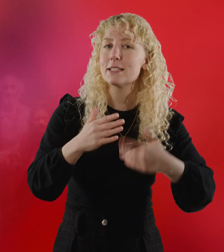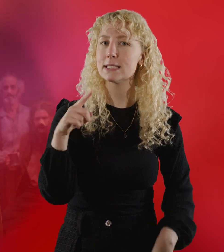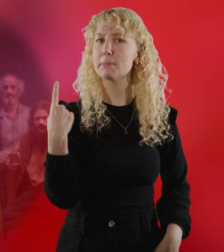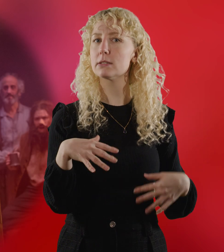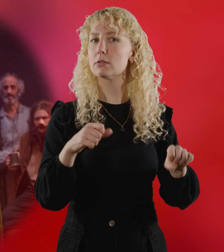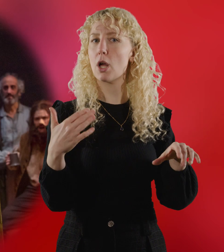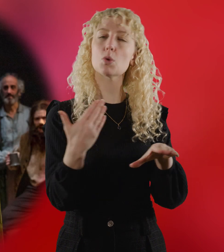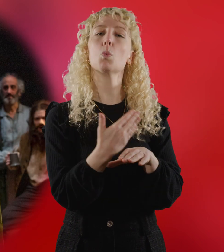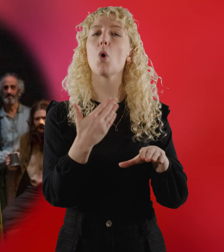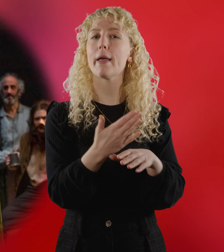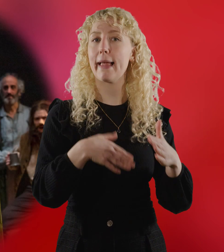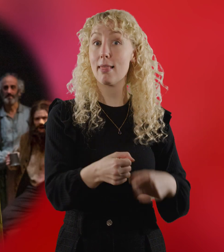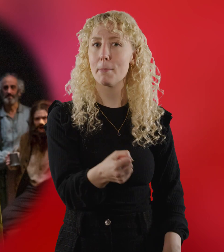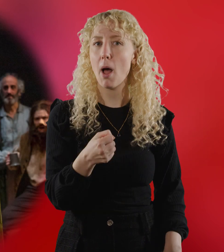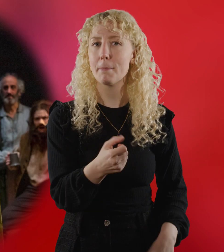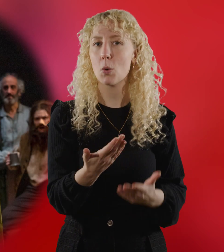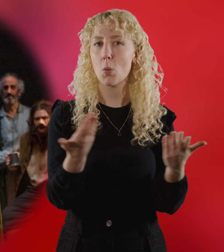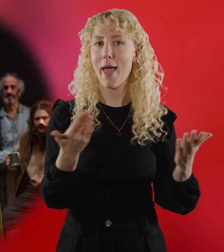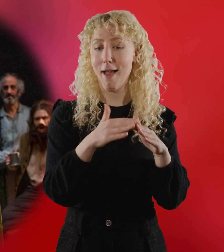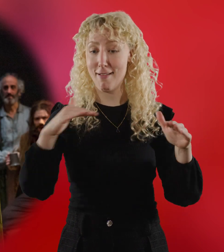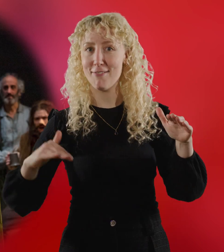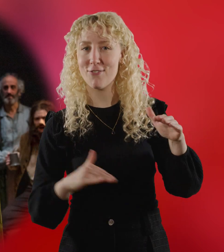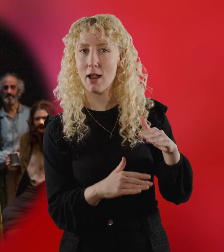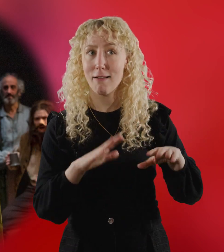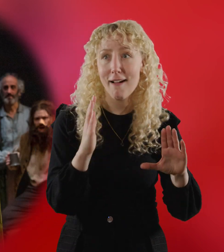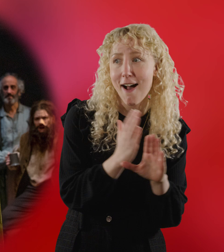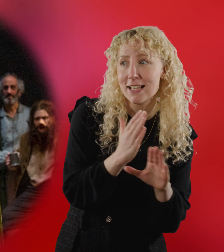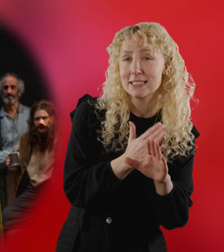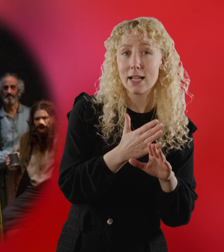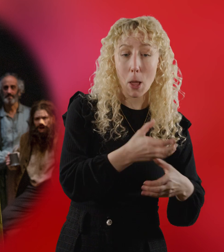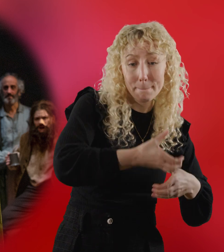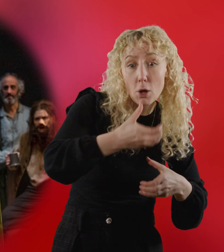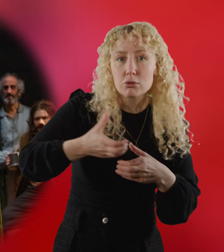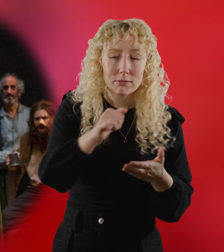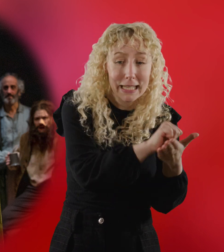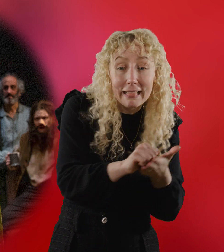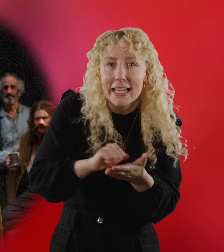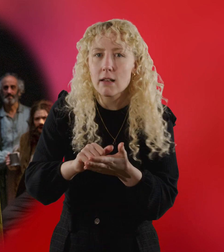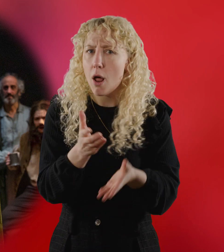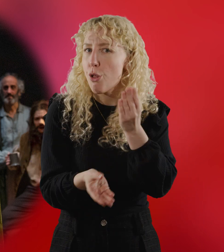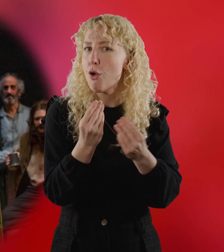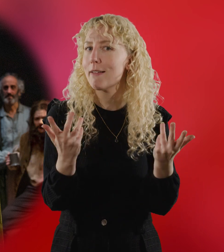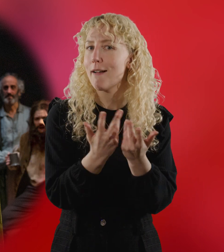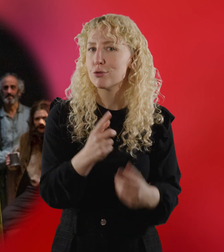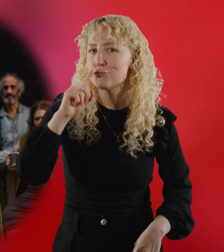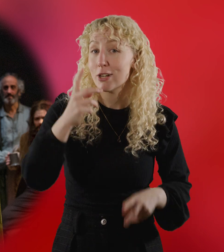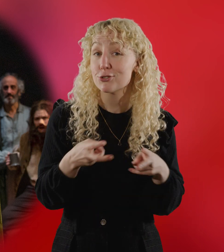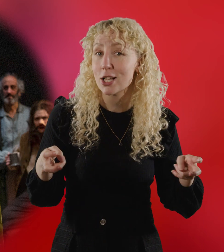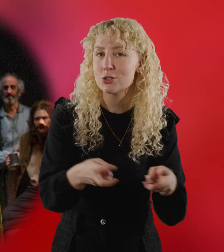Spencer starts working at the pub overnight. Hiding in the cellar. Cleaning all the bottles and learning